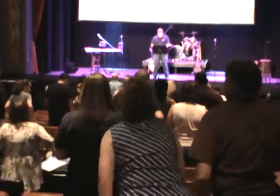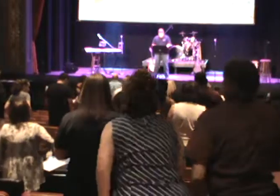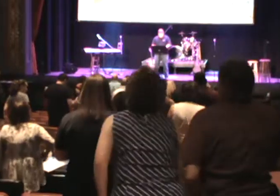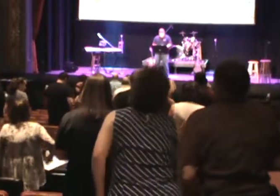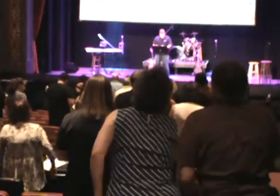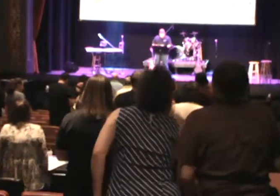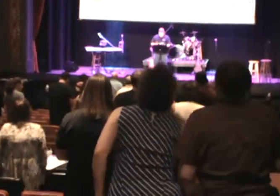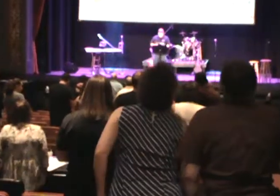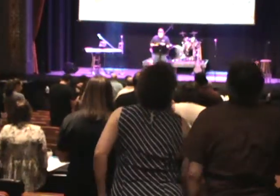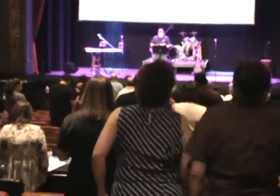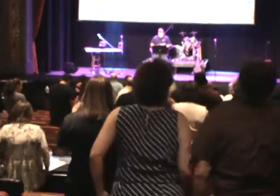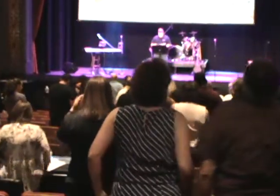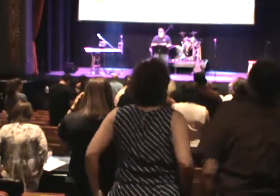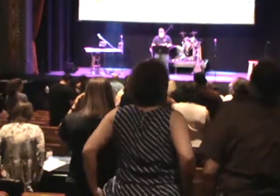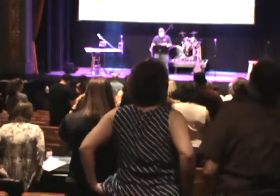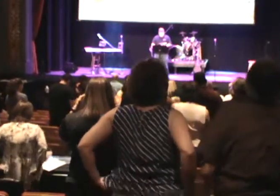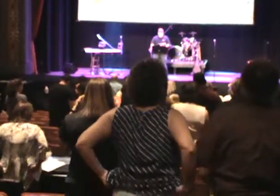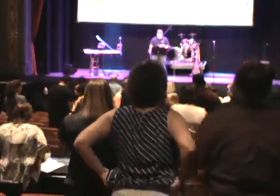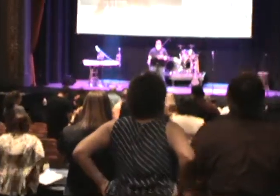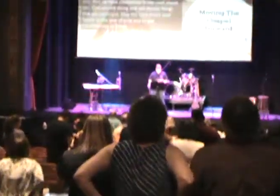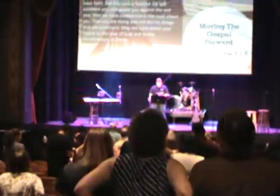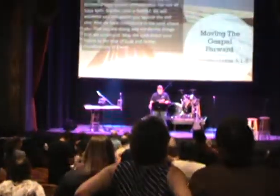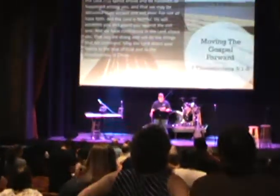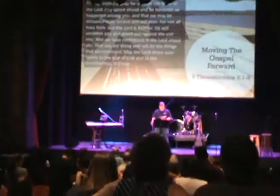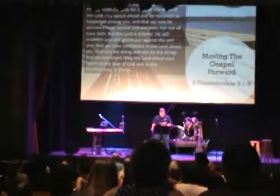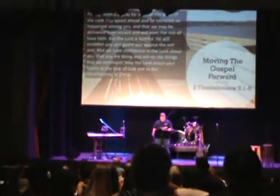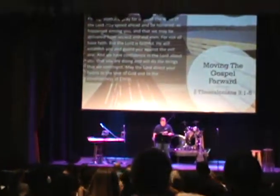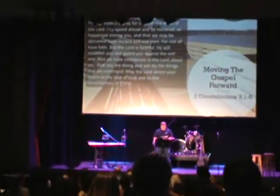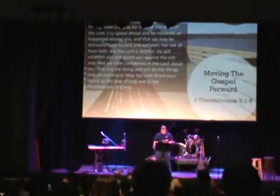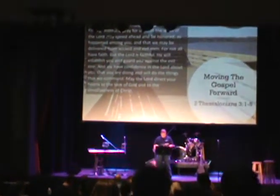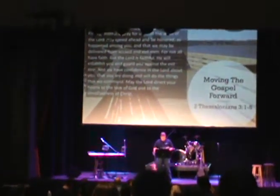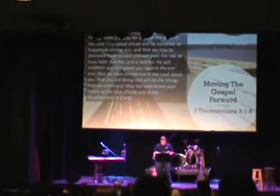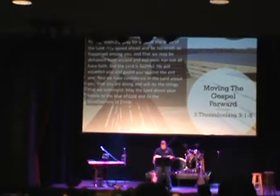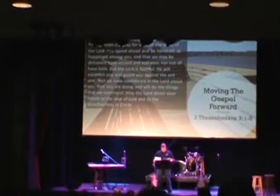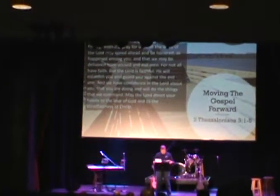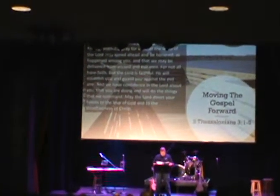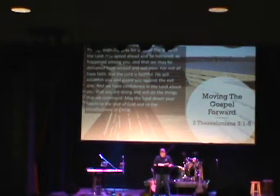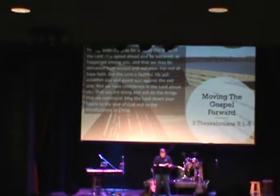verses 1 through 5. 3